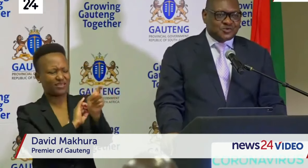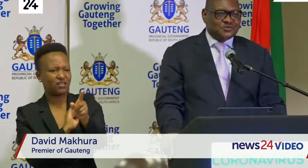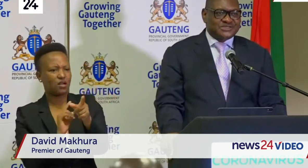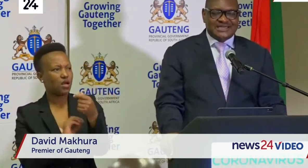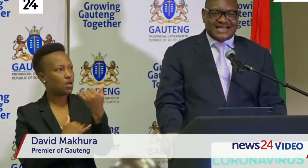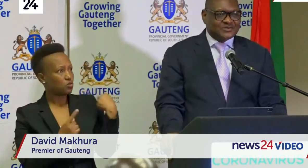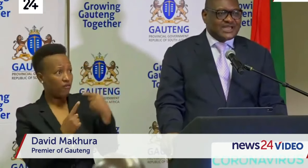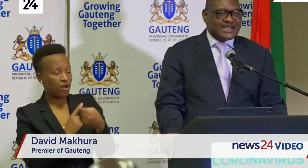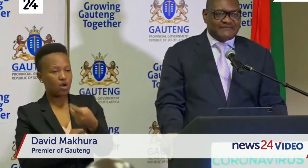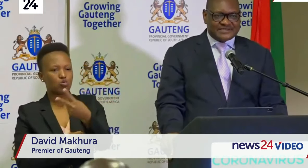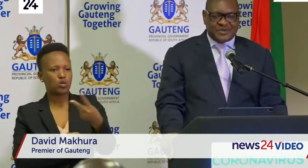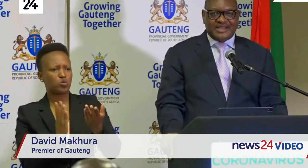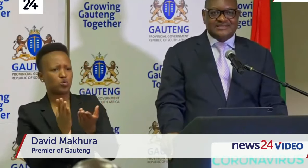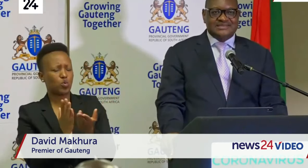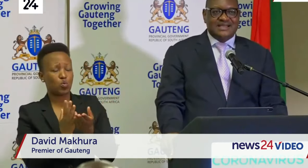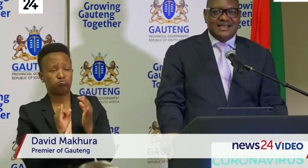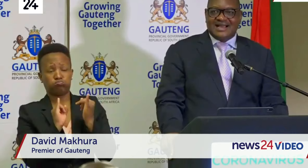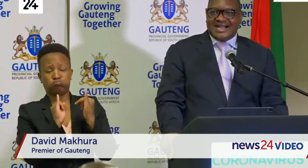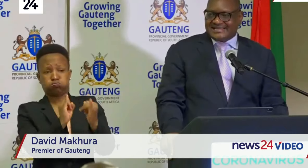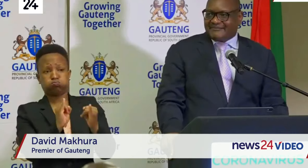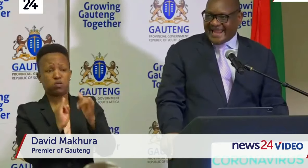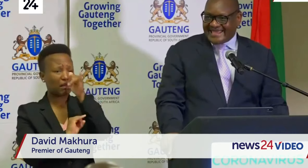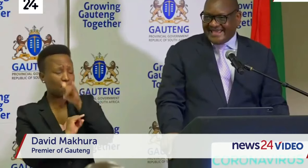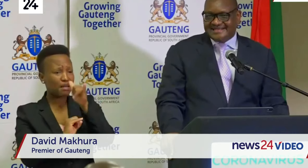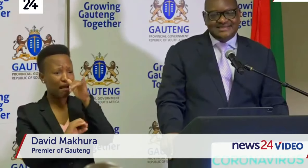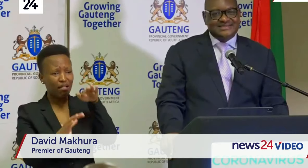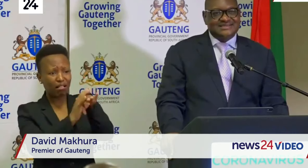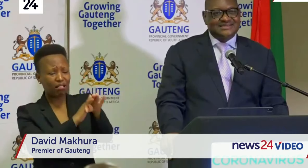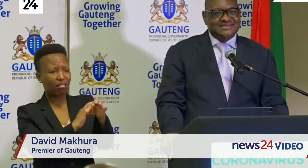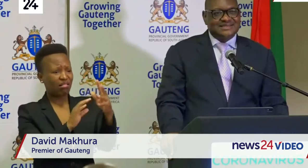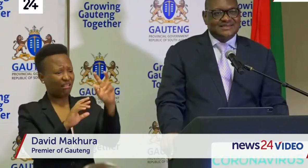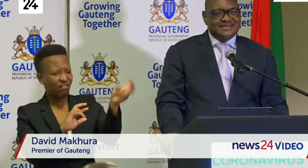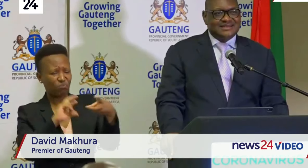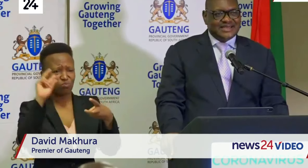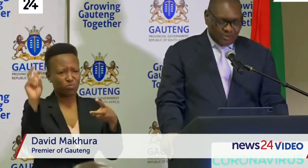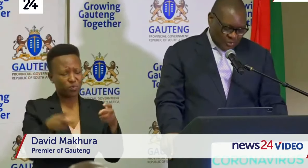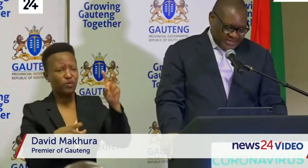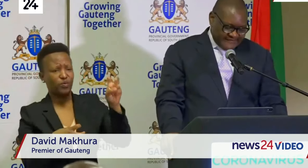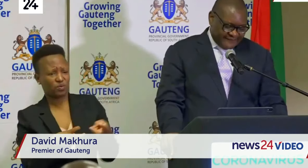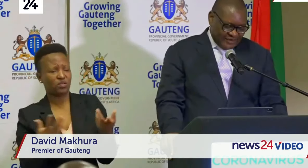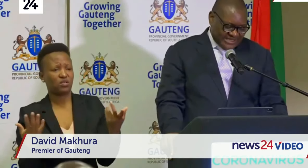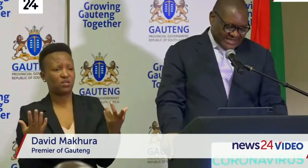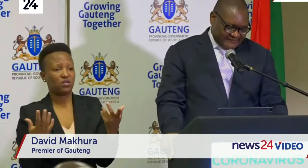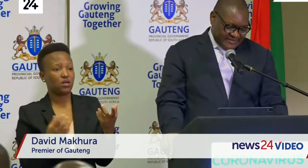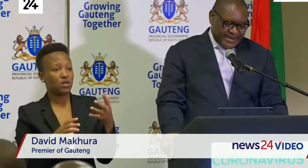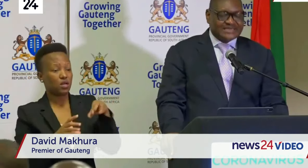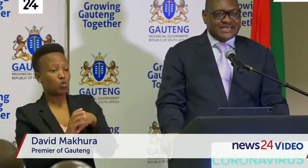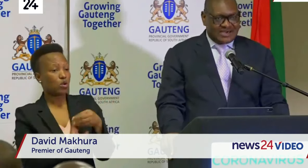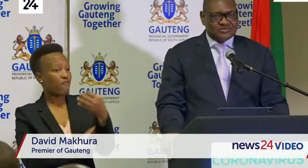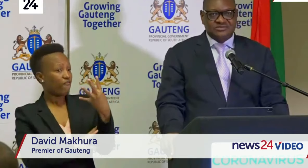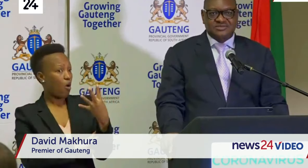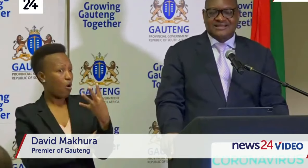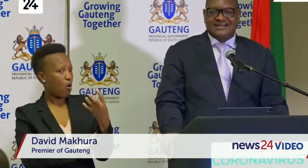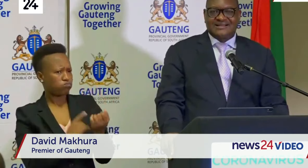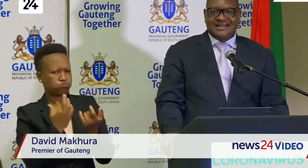schools in Gauteng have experienced either break-ins, including the four that have been burnt